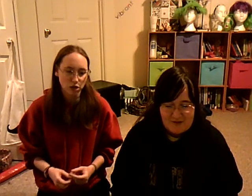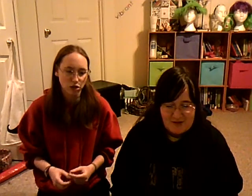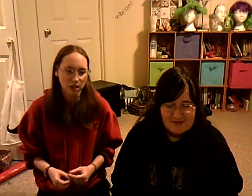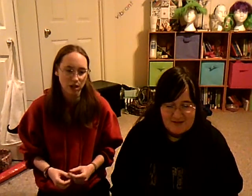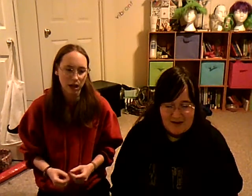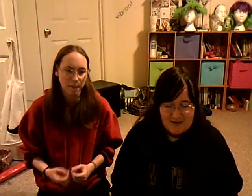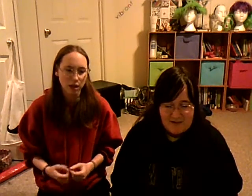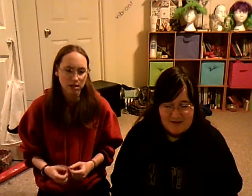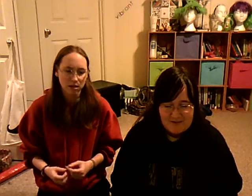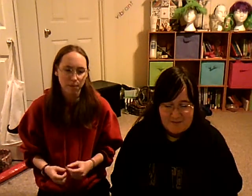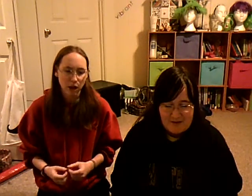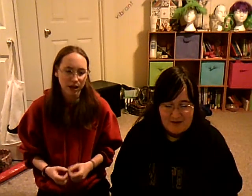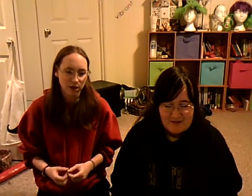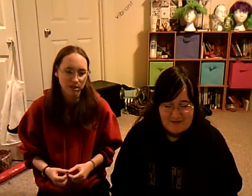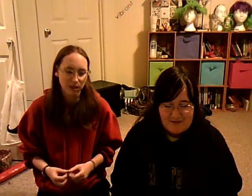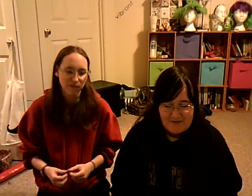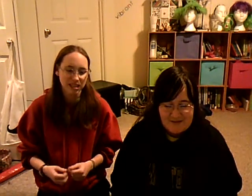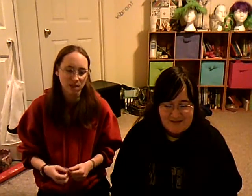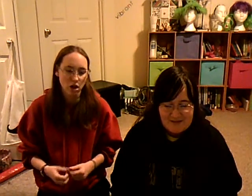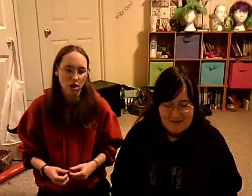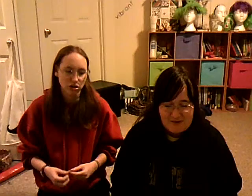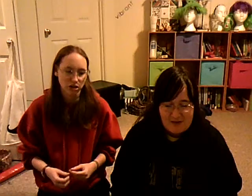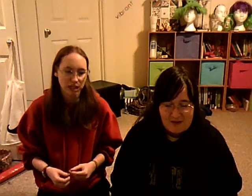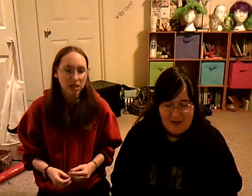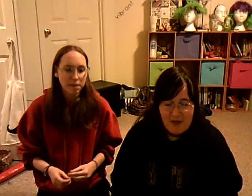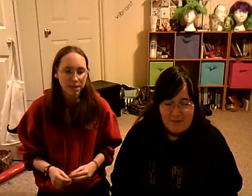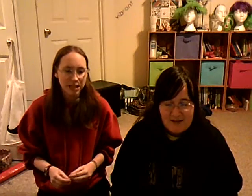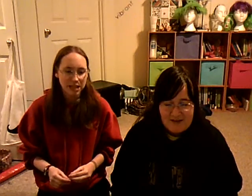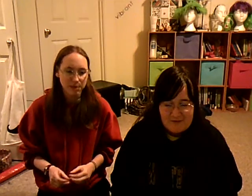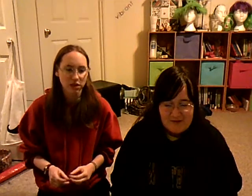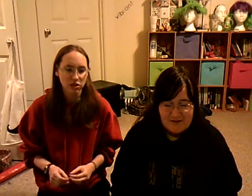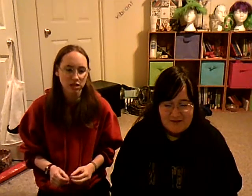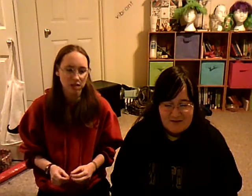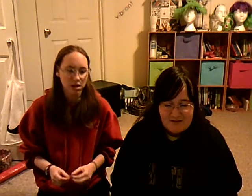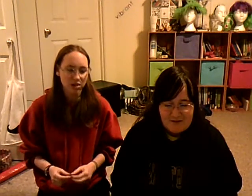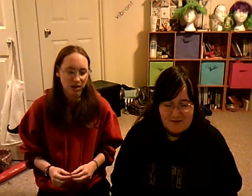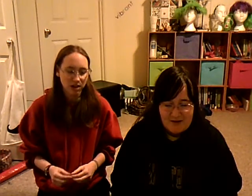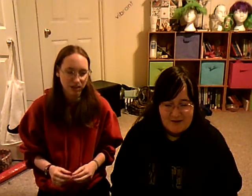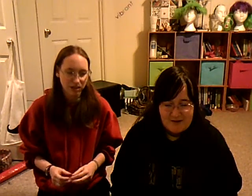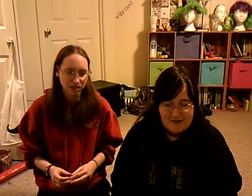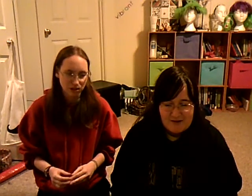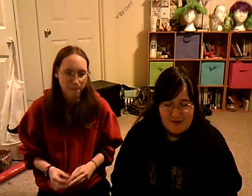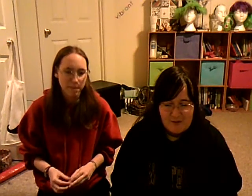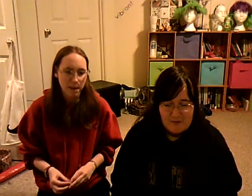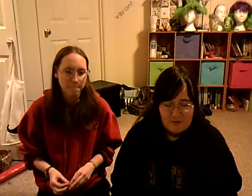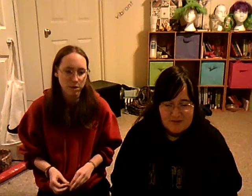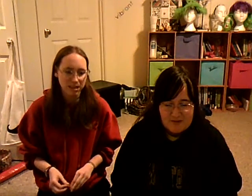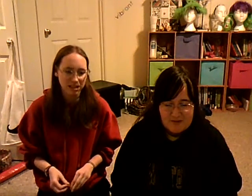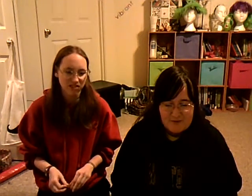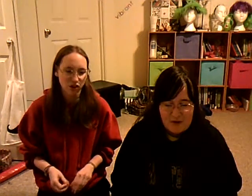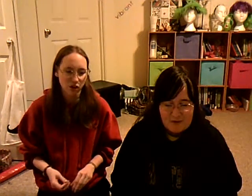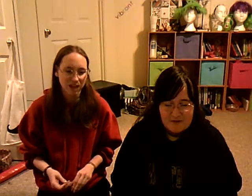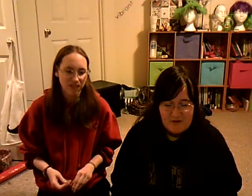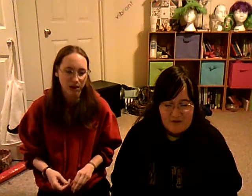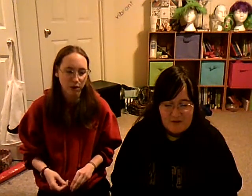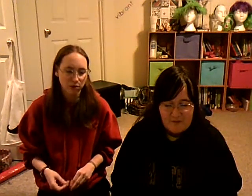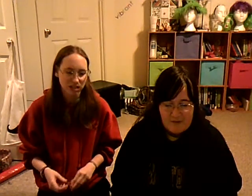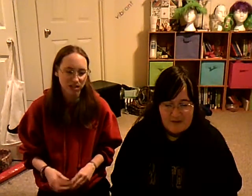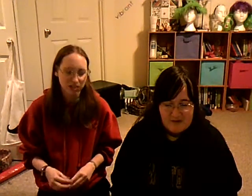neutrons. They're composed of particles that fit into small hydrons. Many types of hydrons aren't theoretically described, but those exist for only a very brief amount of